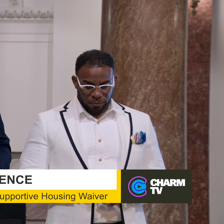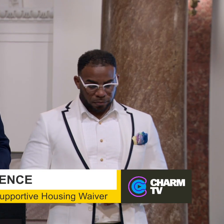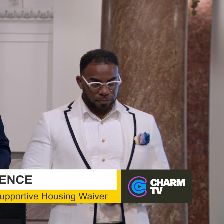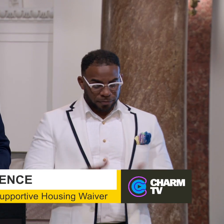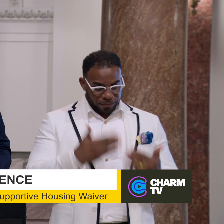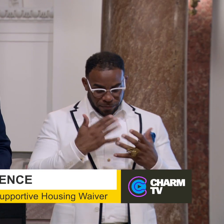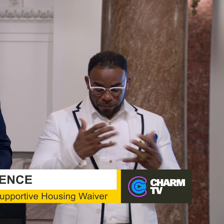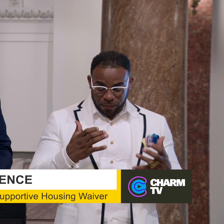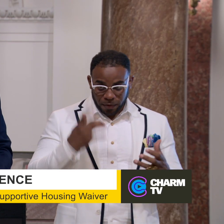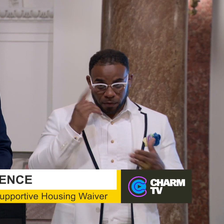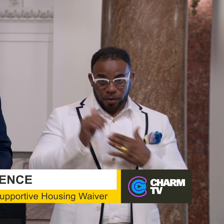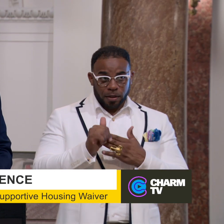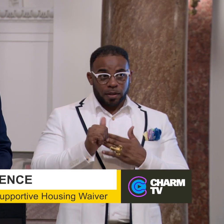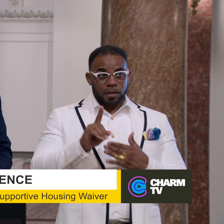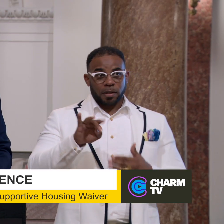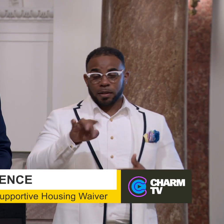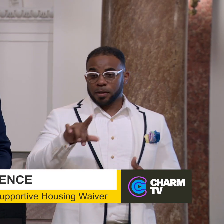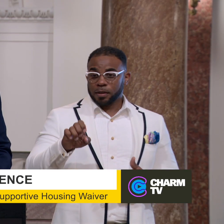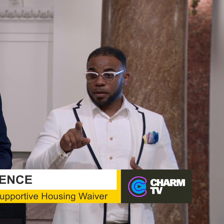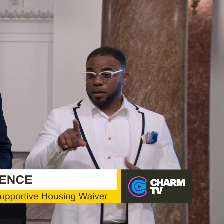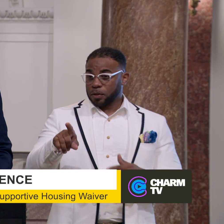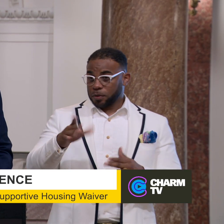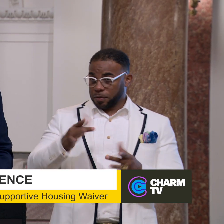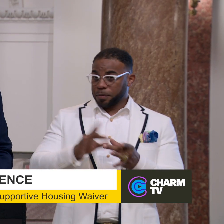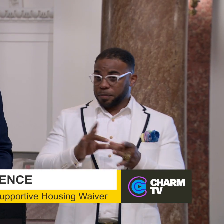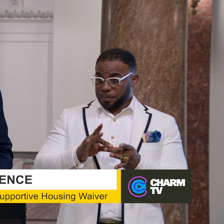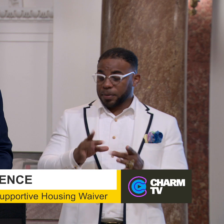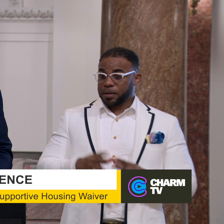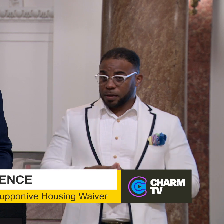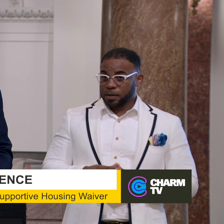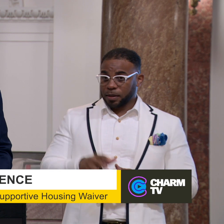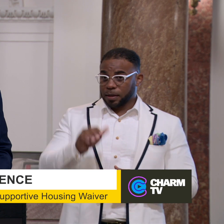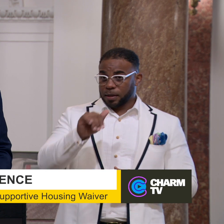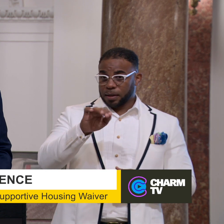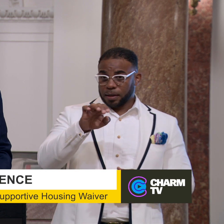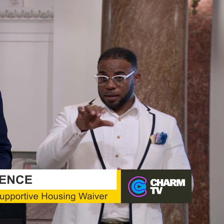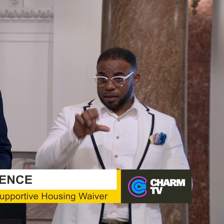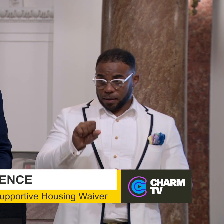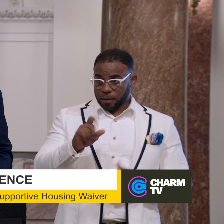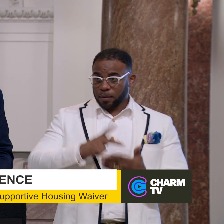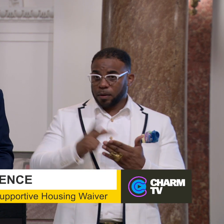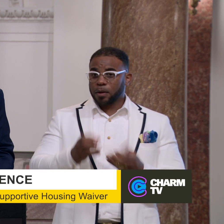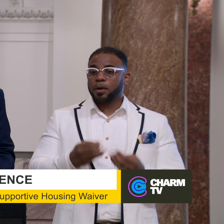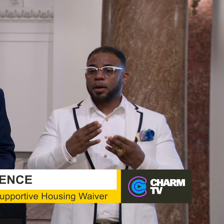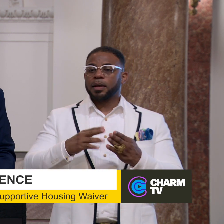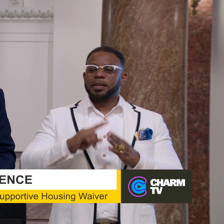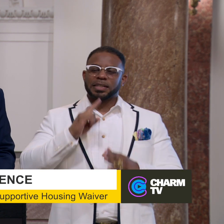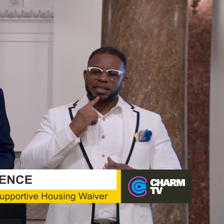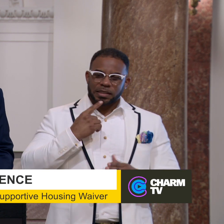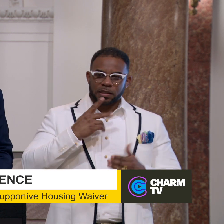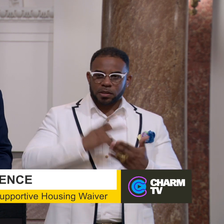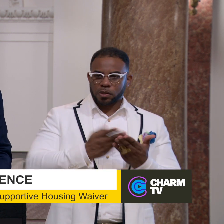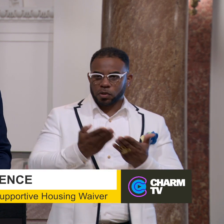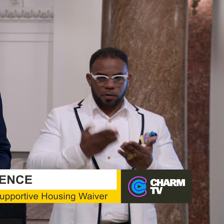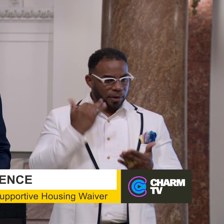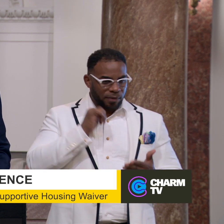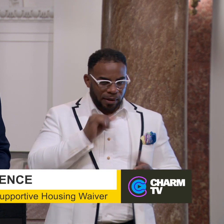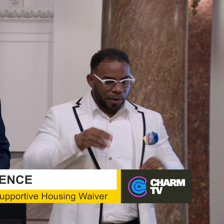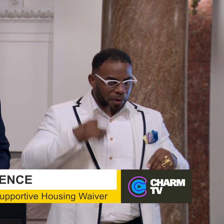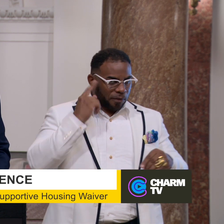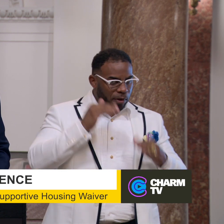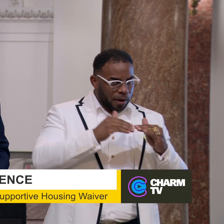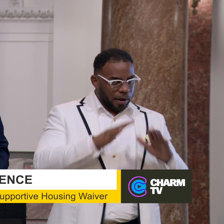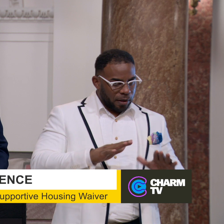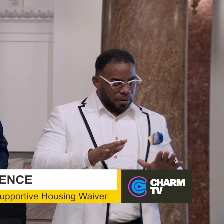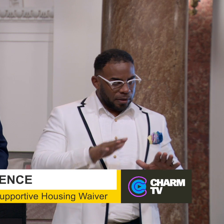Thank you so much for your leadership, Danielle. As you mentioned, the ACES program provides intensive services. It does not pay for